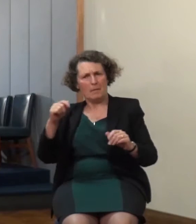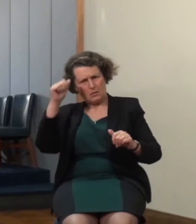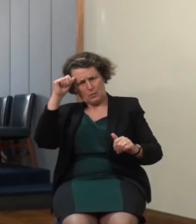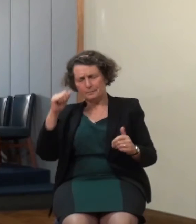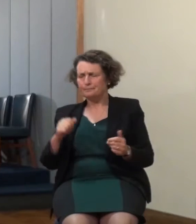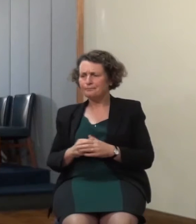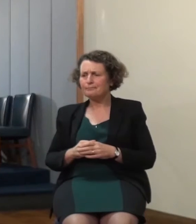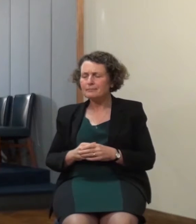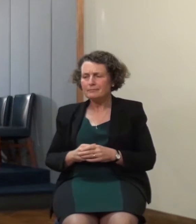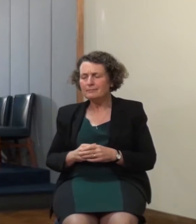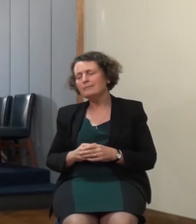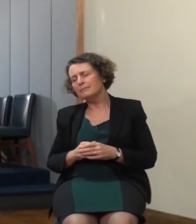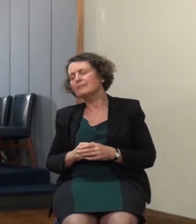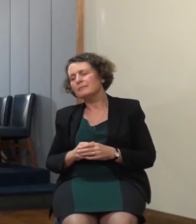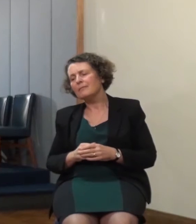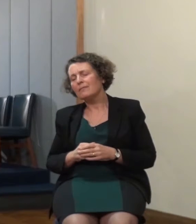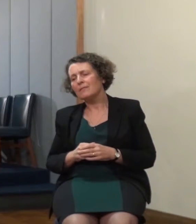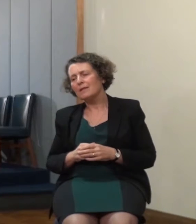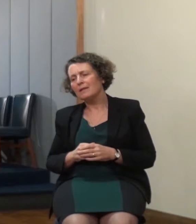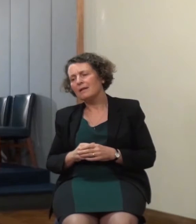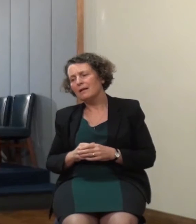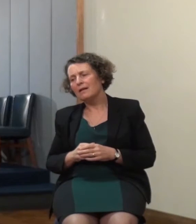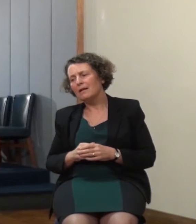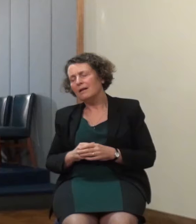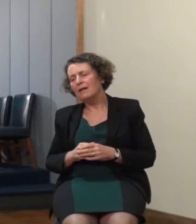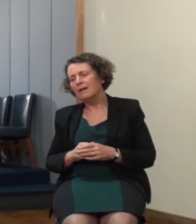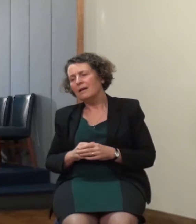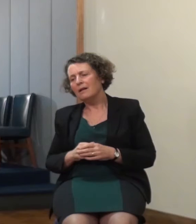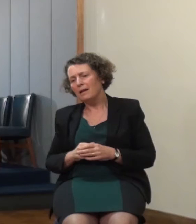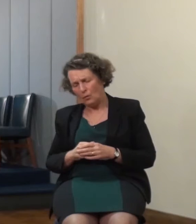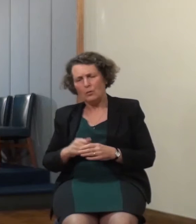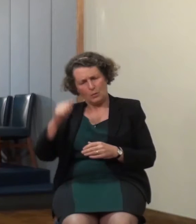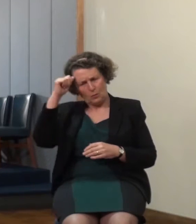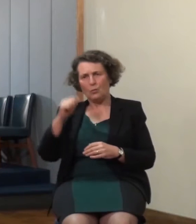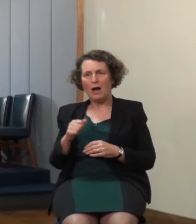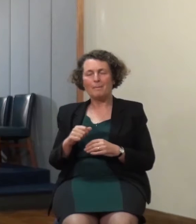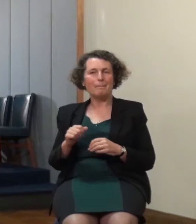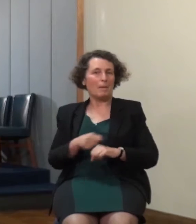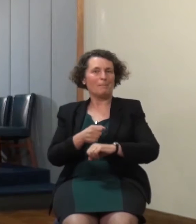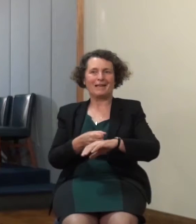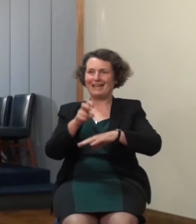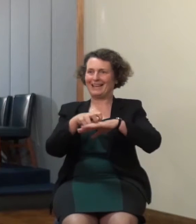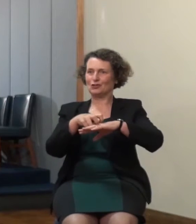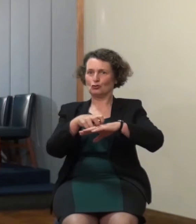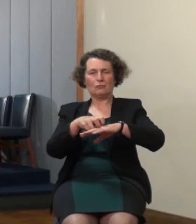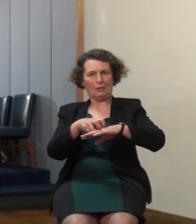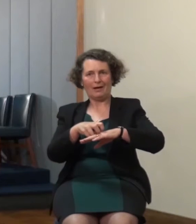is this marriage and they'll make as big a fuss of it well of course it's worth making a fuss of it's an